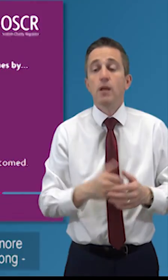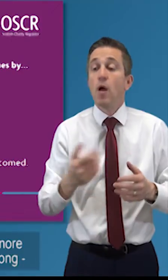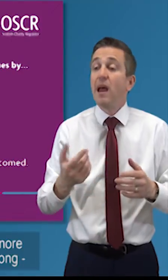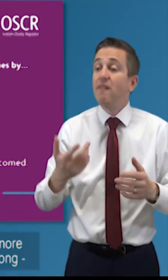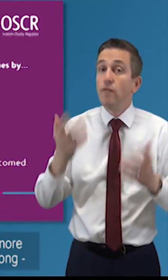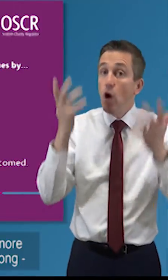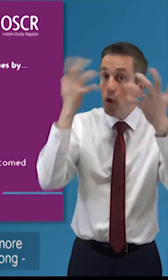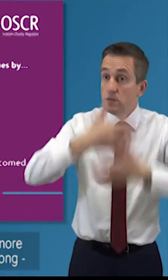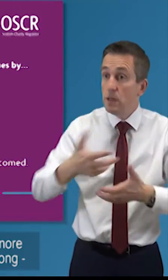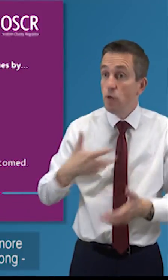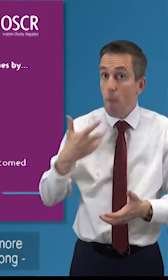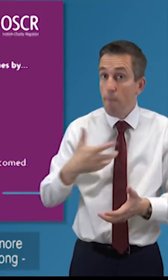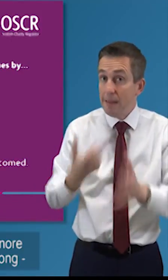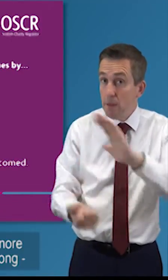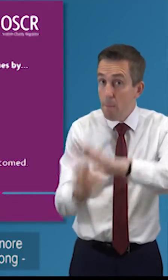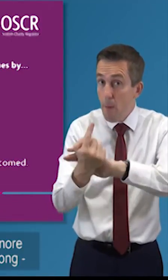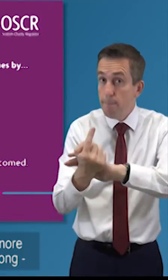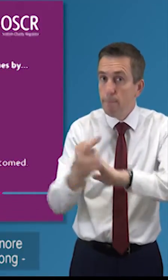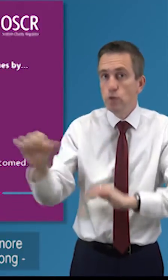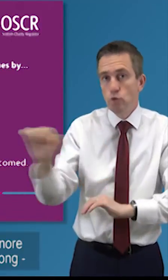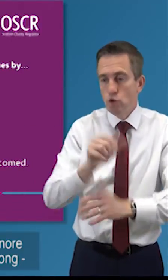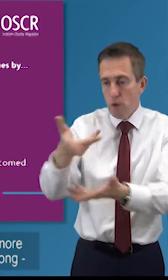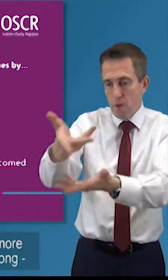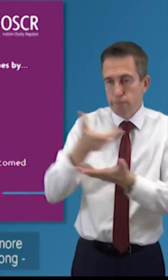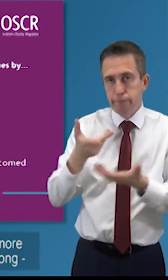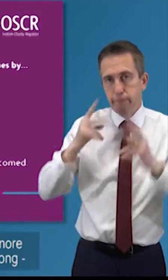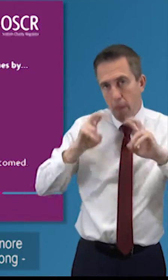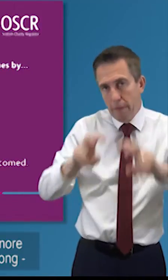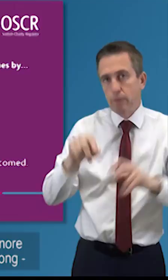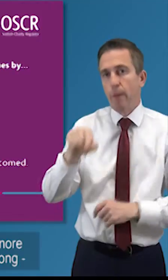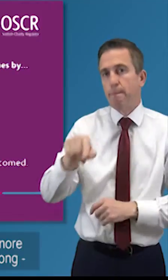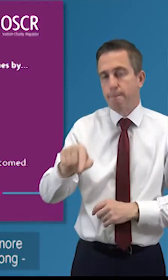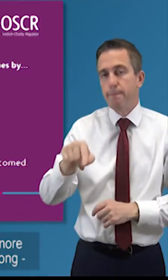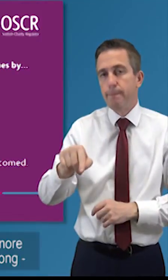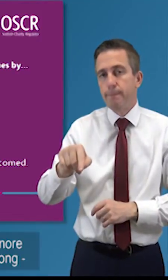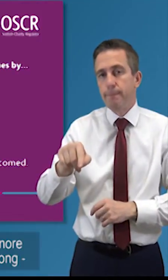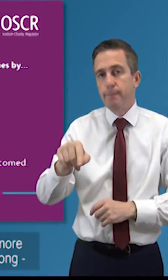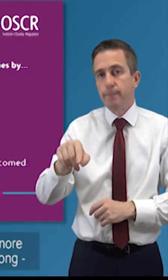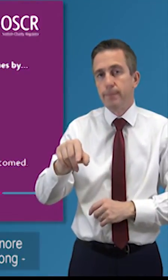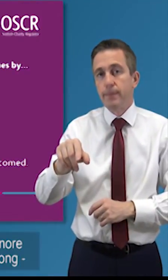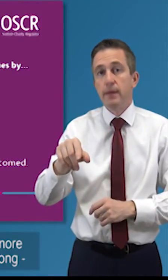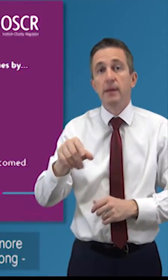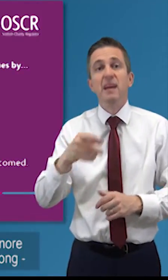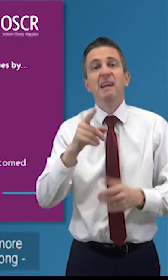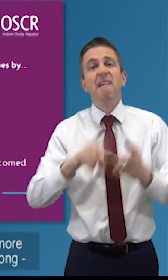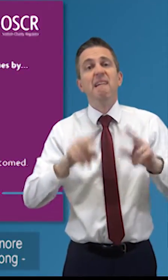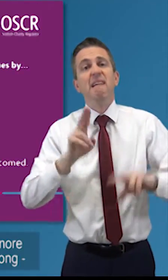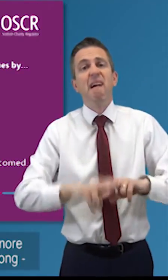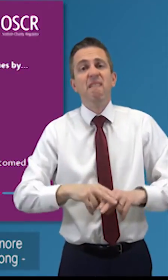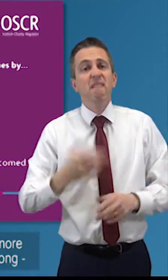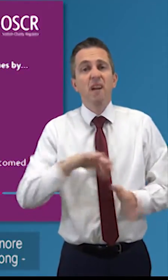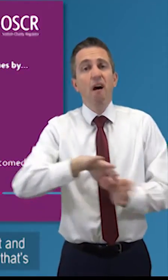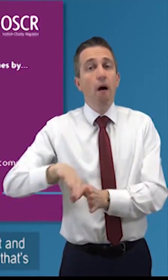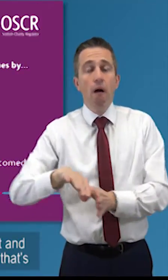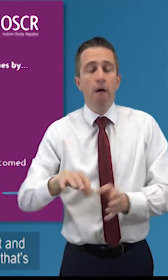handle concerns and complaints correctly the more activity you do the more things are likely to go wrong